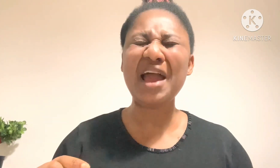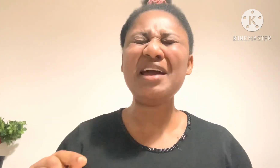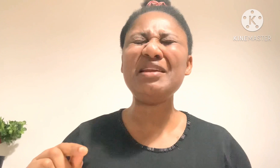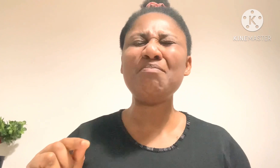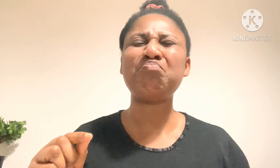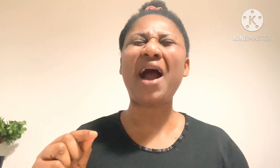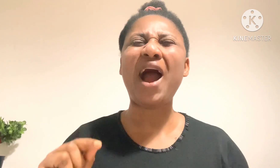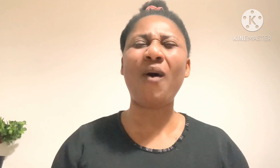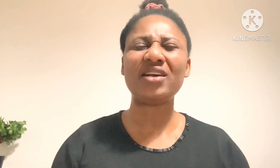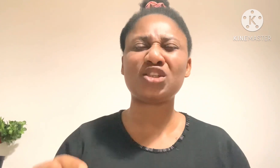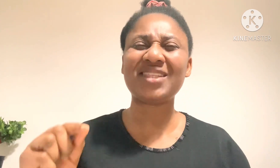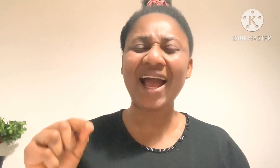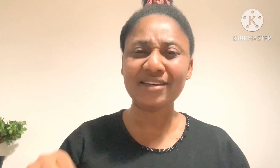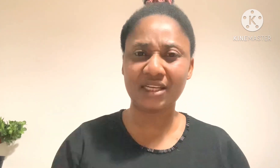Any power standing.